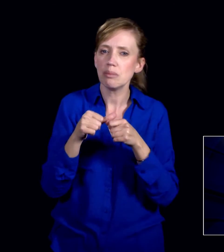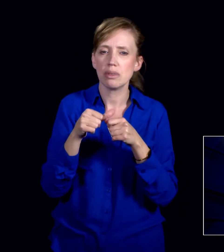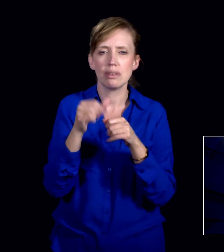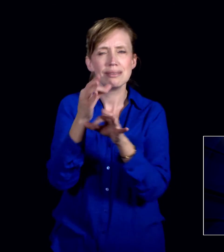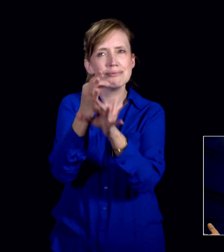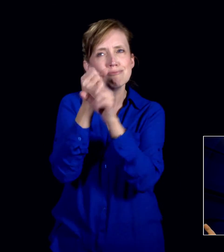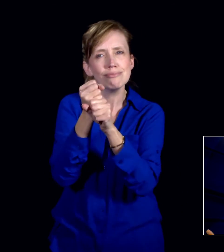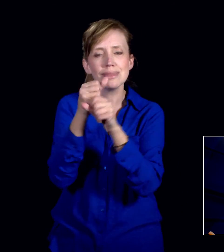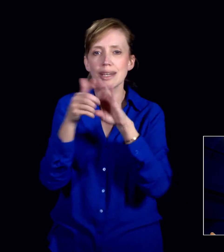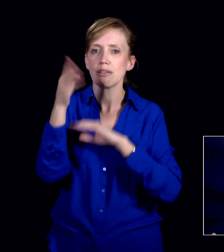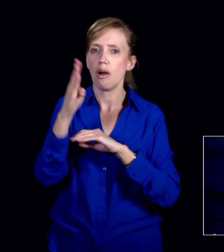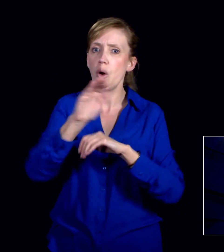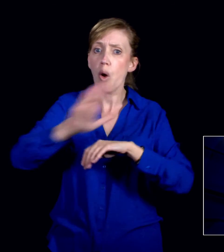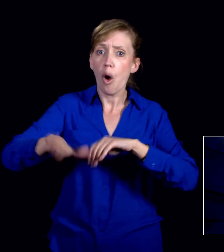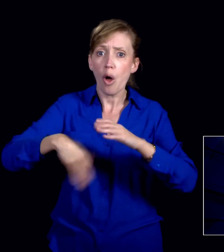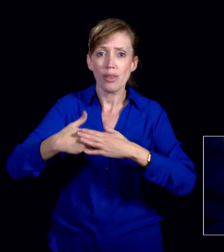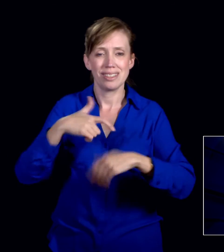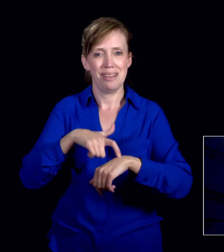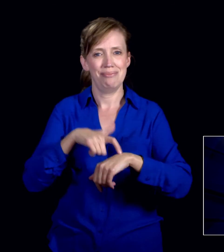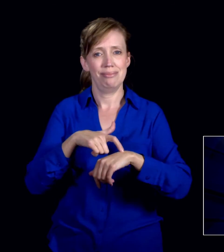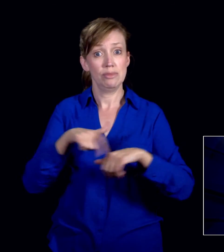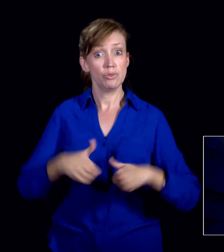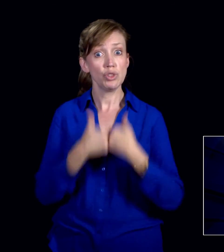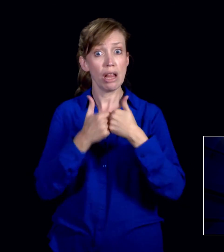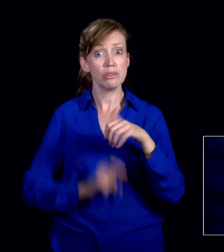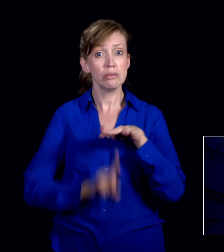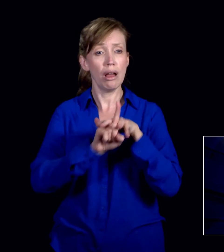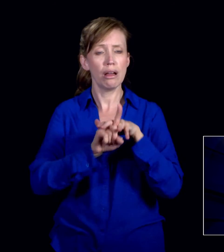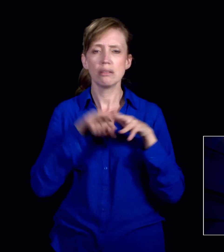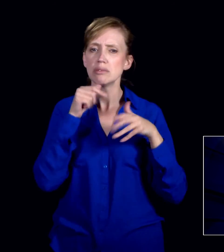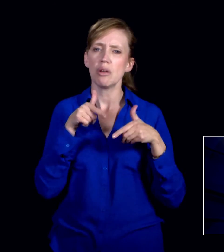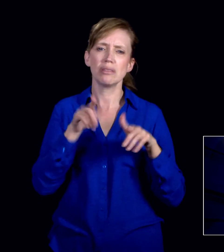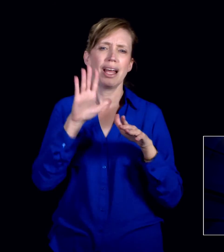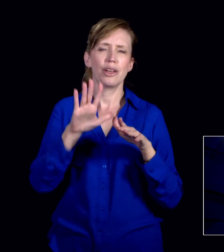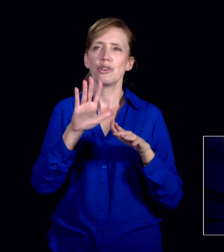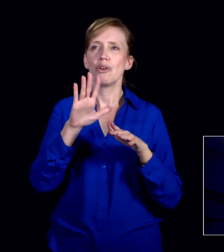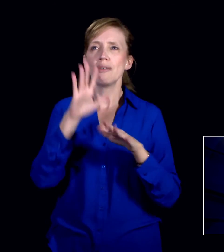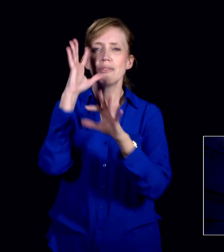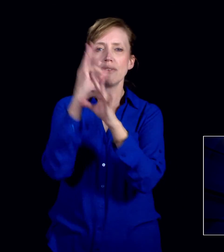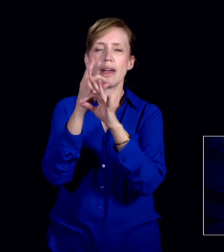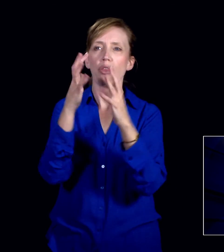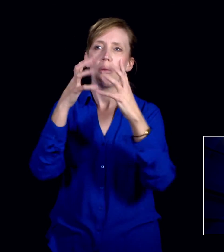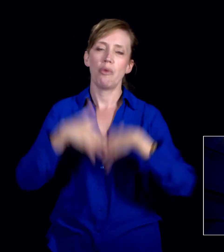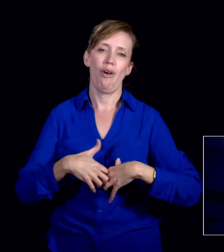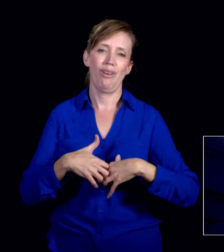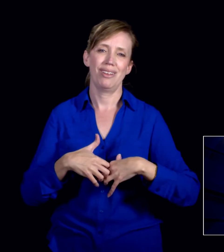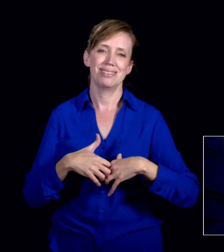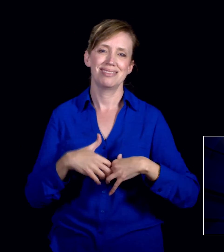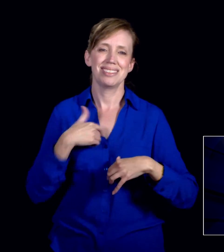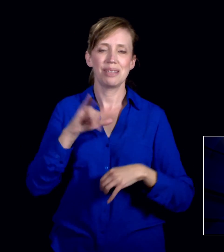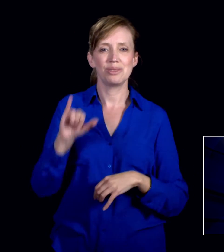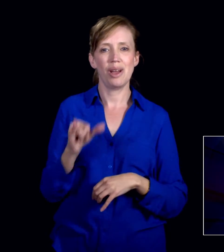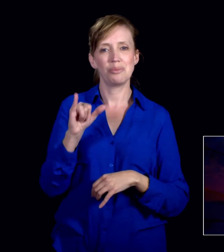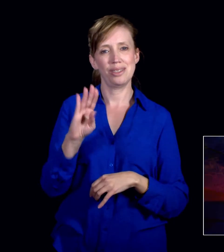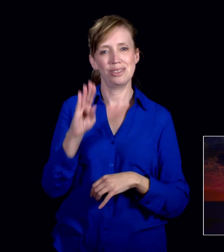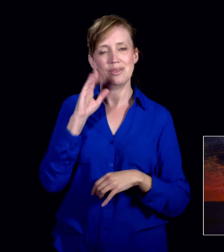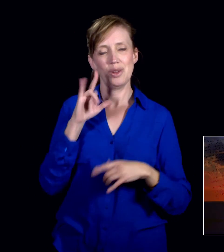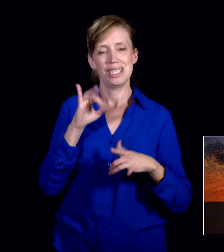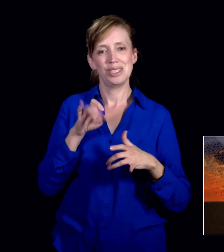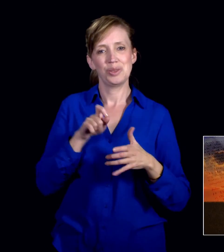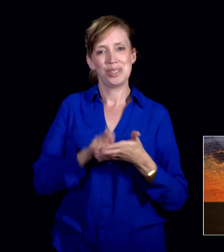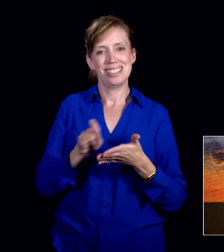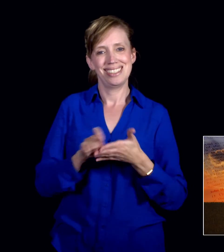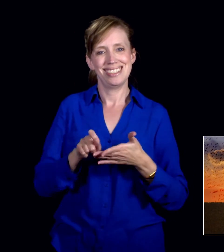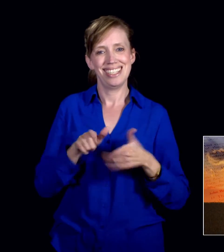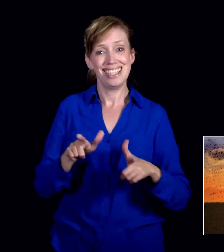in God all the time. When challenges rise, don't let your faith fall. I'm John Bradshaw for It Is Written.